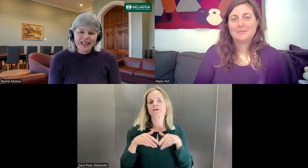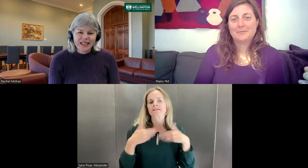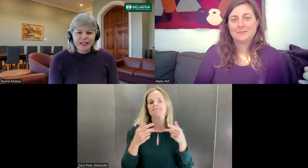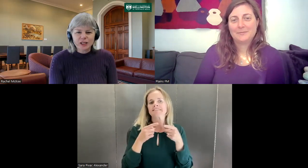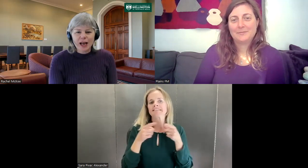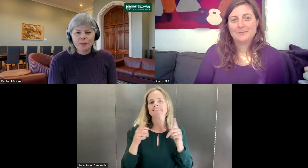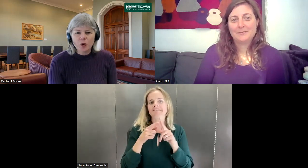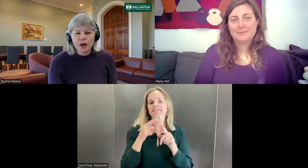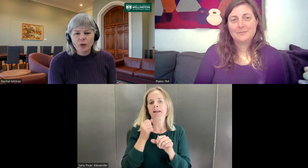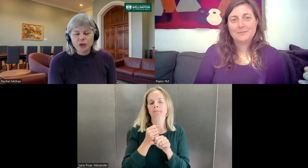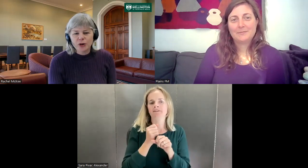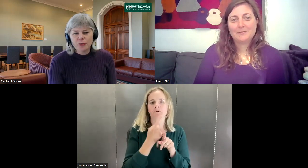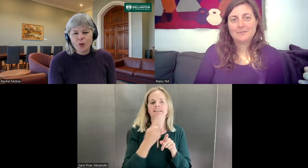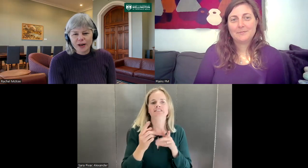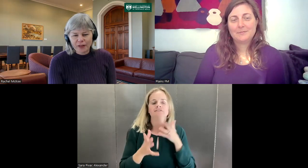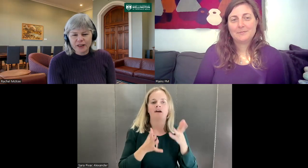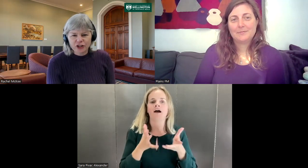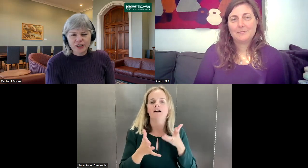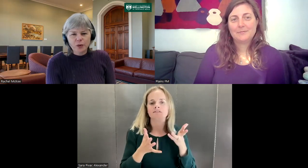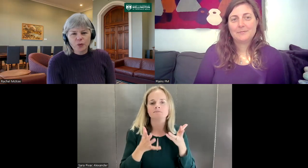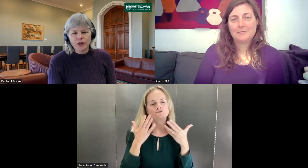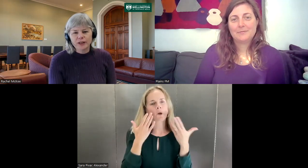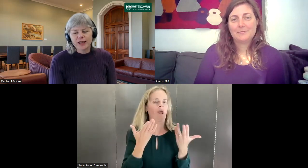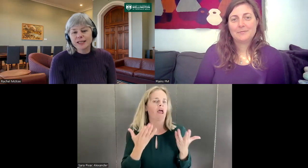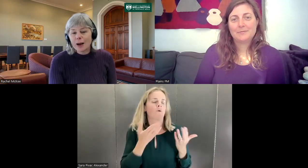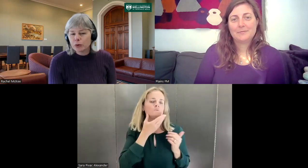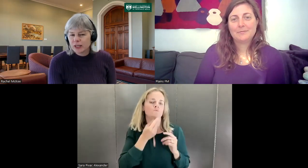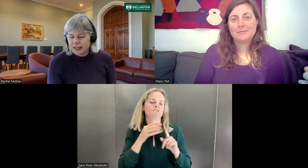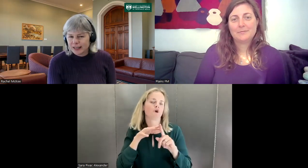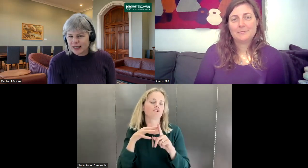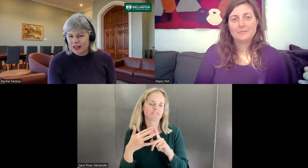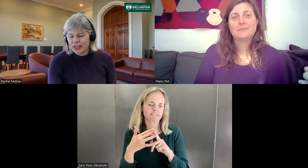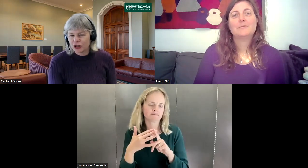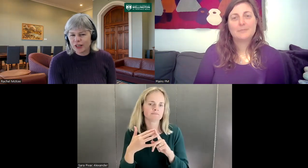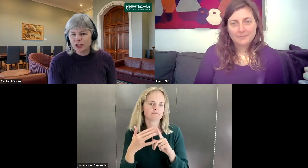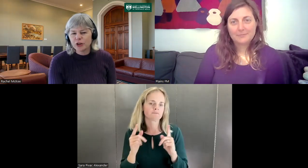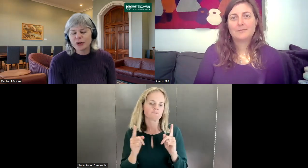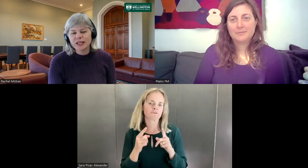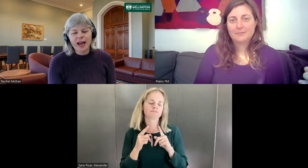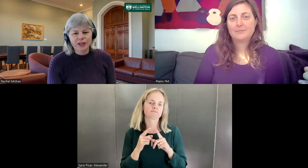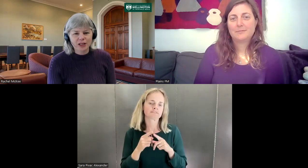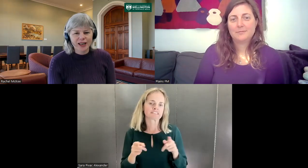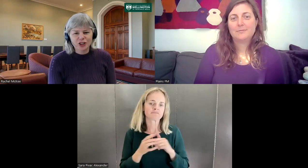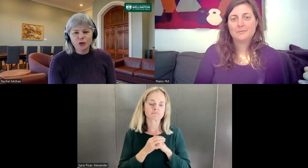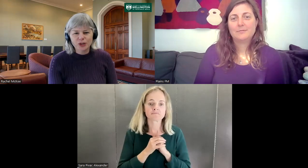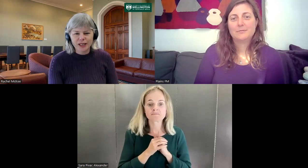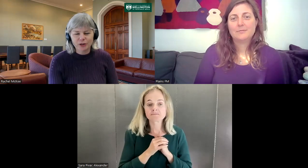Yes, we also, one other feature is that there are example sentences in the dictionary so that you can see how a sign is used in a real